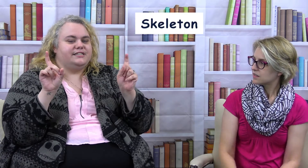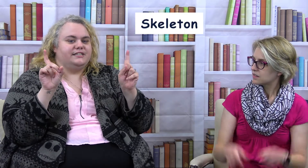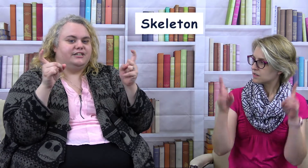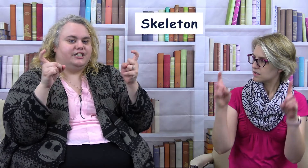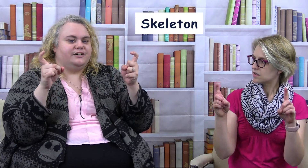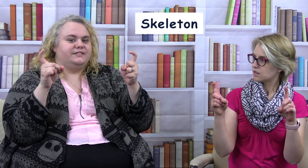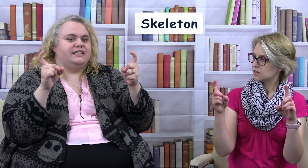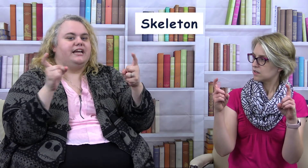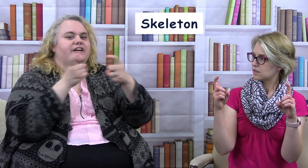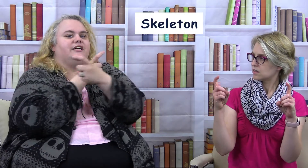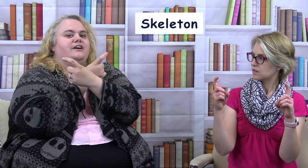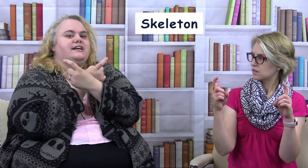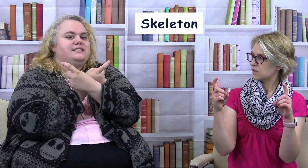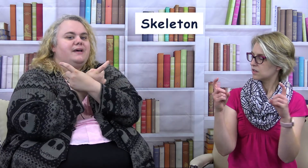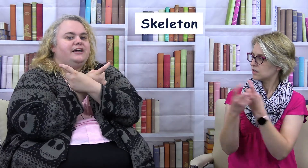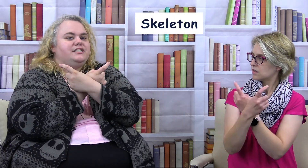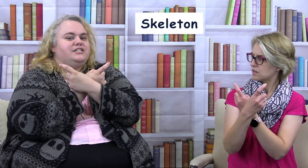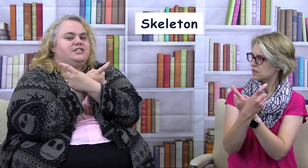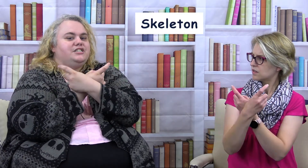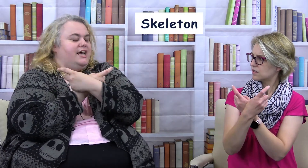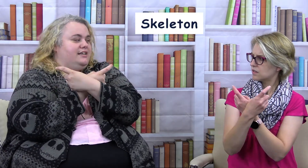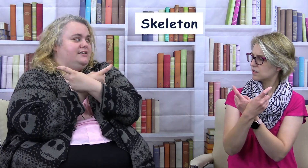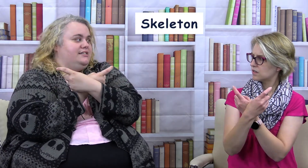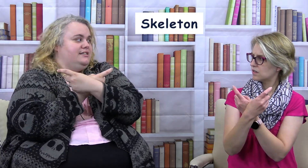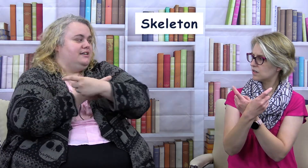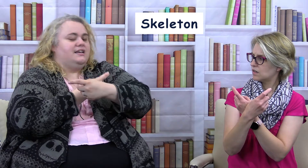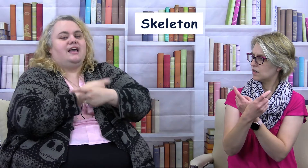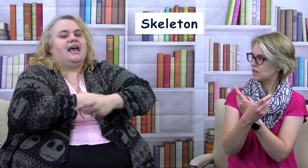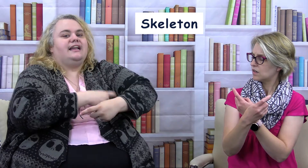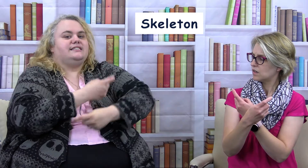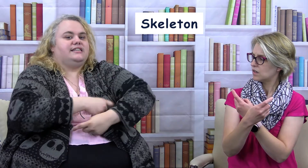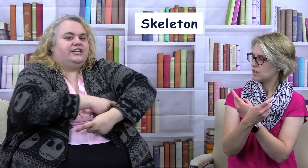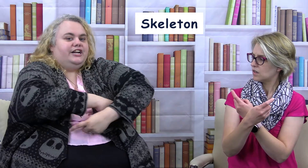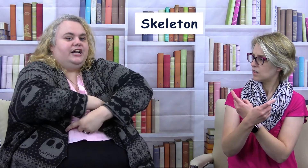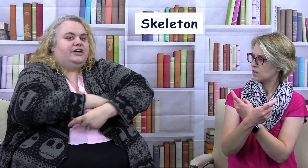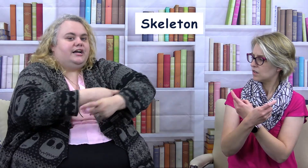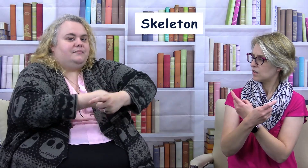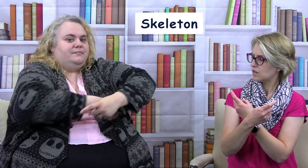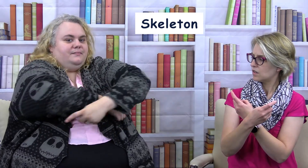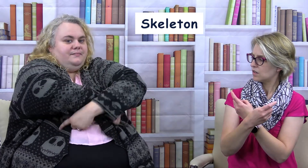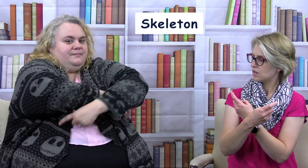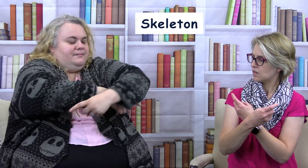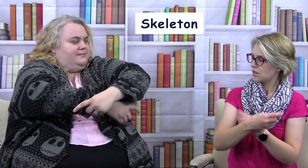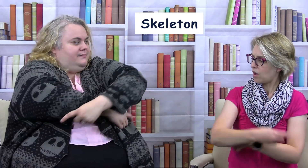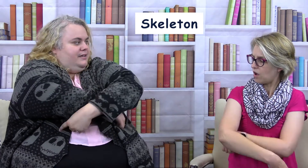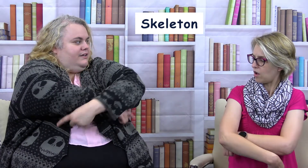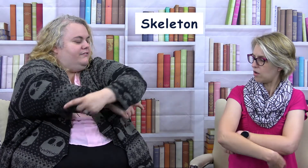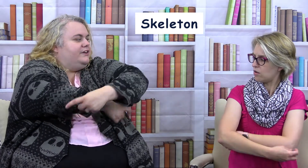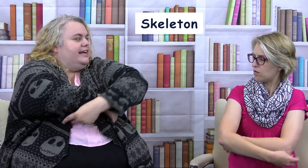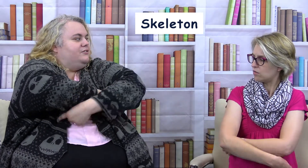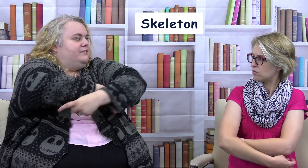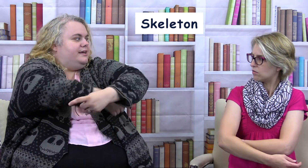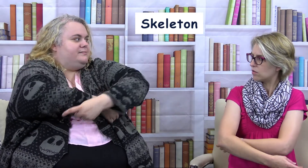curved and you're gonna cross them at your chest and it's you're gonna hook them. Oh. For like the ribs.